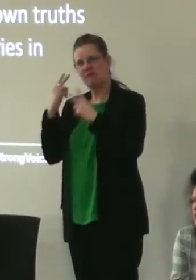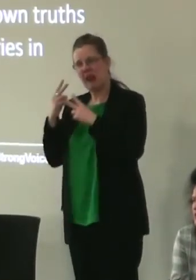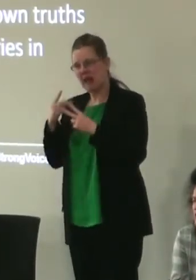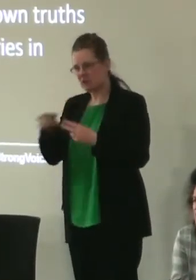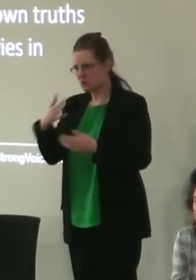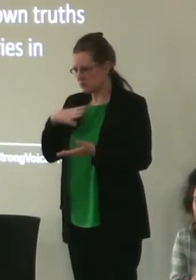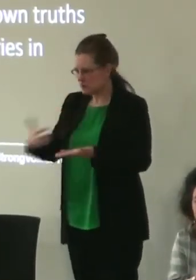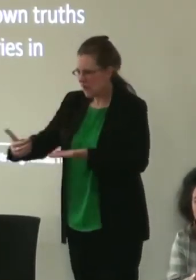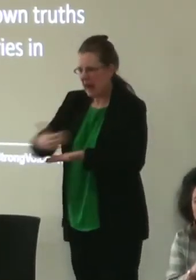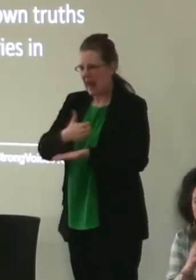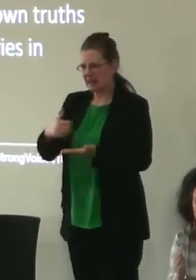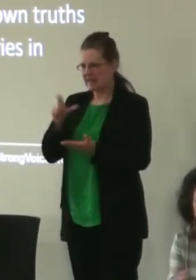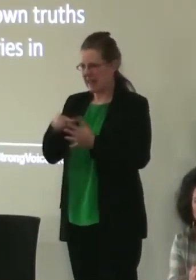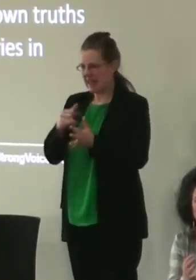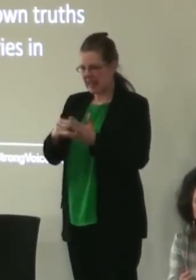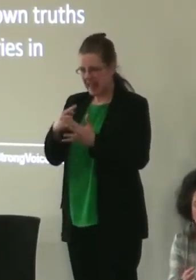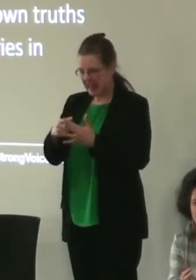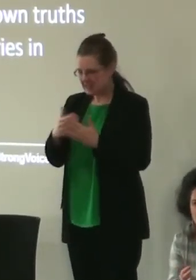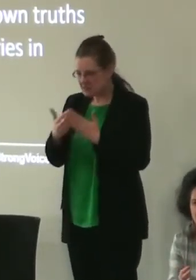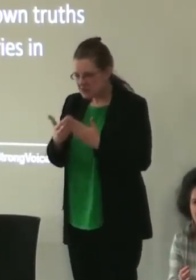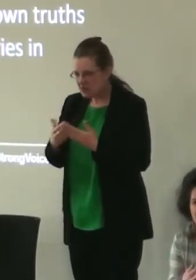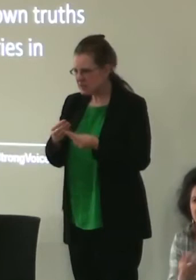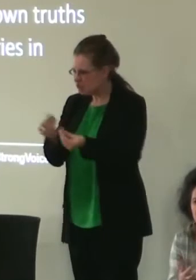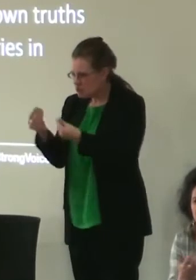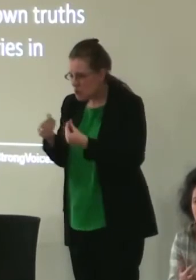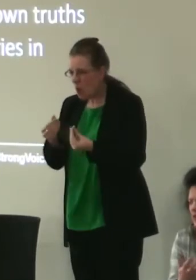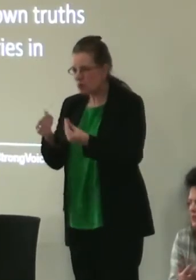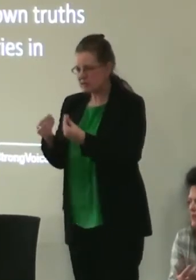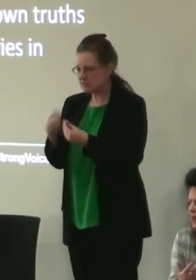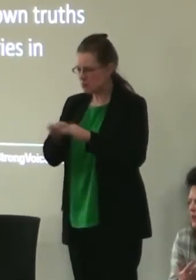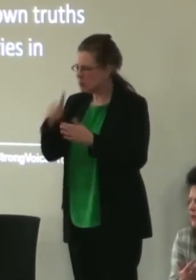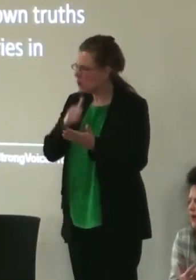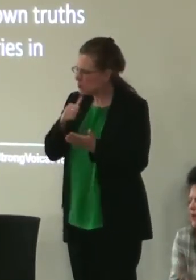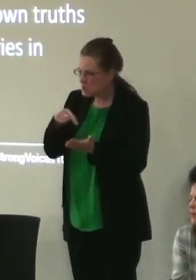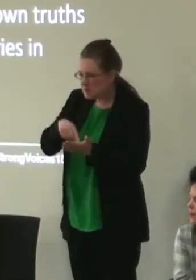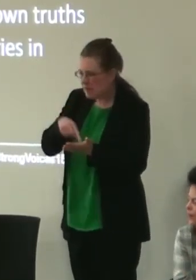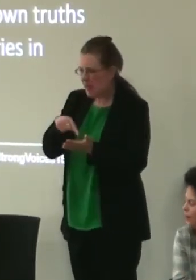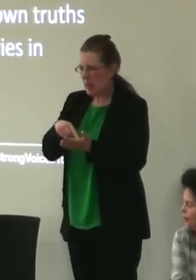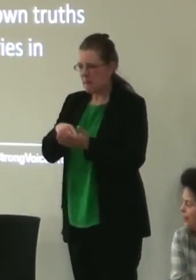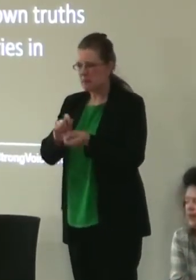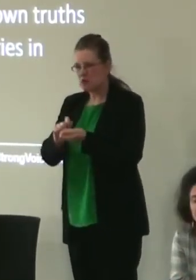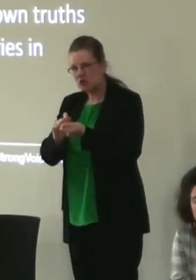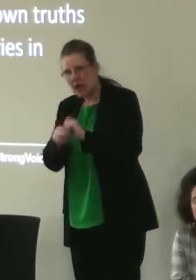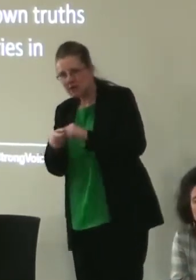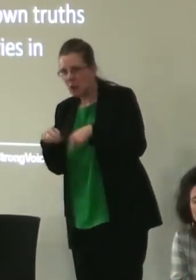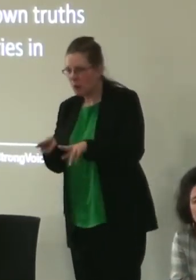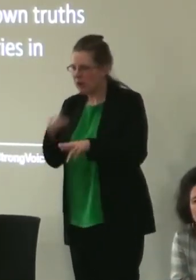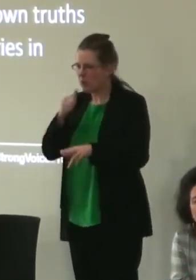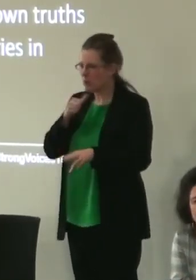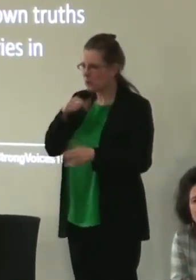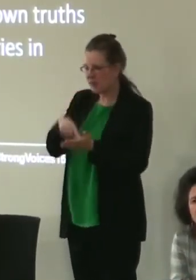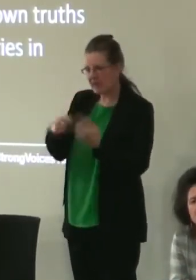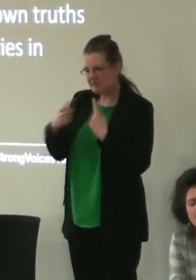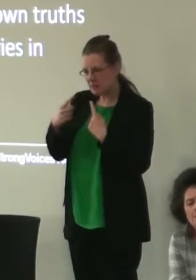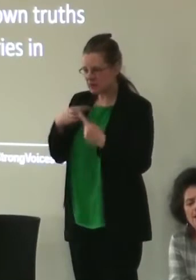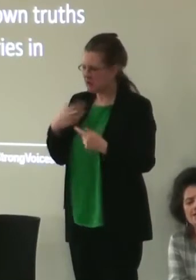studies and references and then not living with them and engaging with them in a dynamic way. I mean, don't know, you know, I